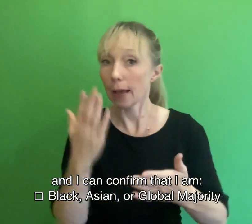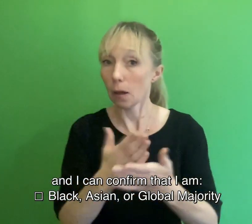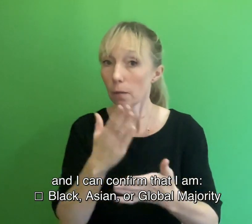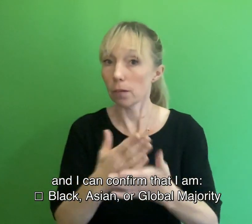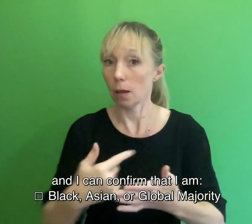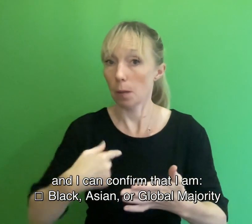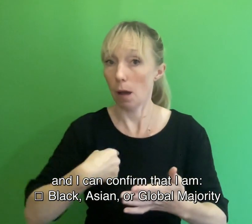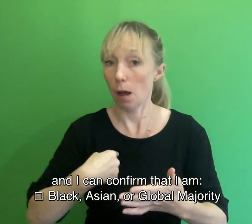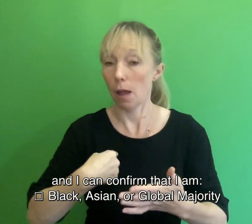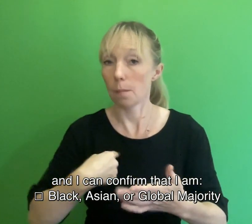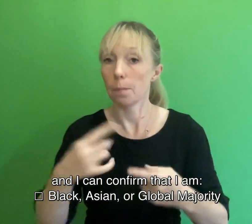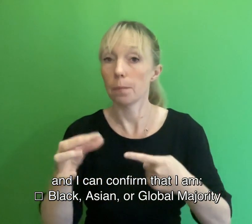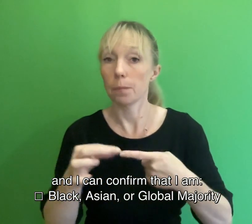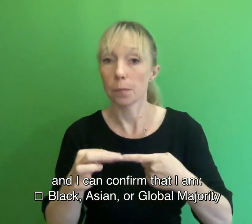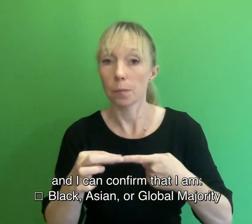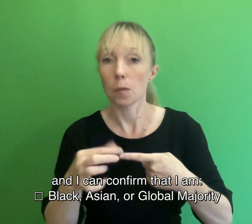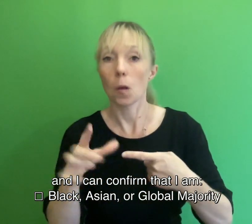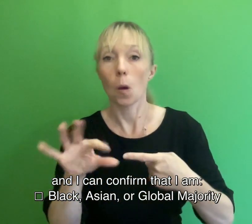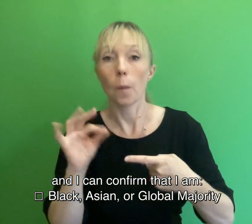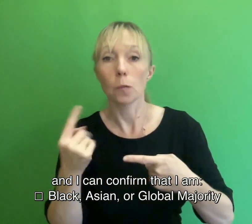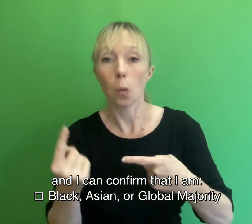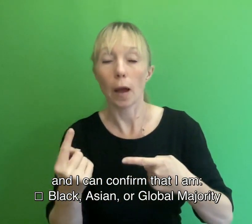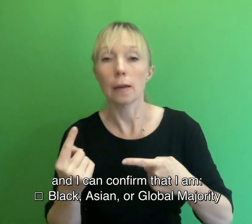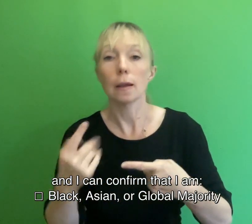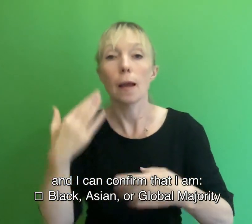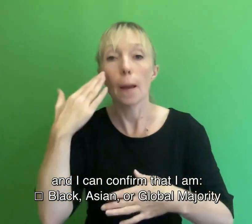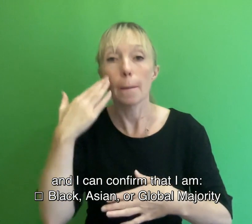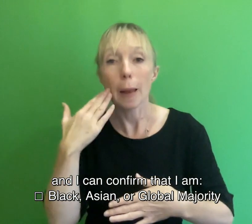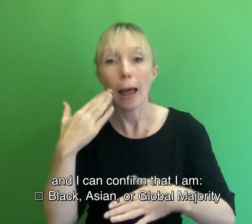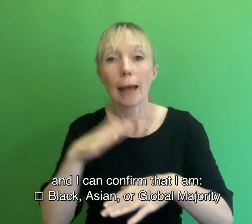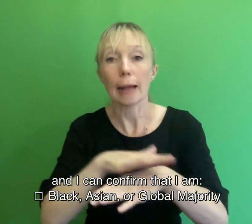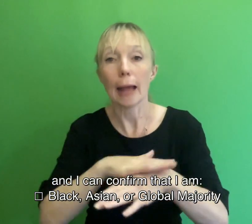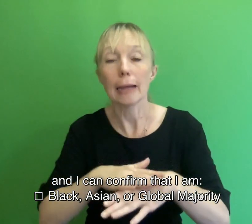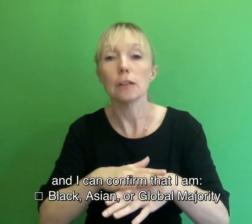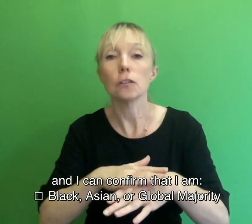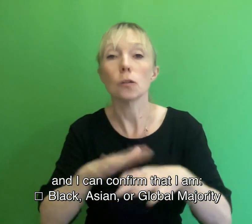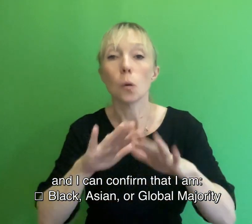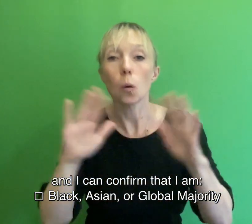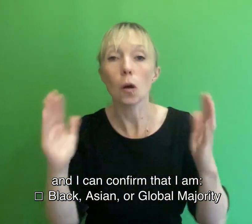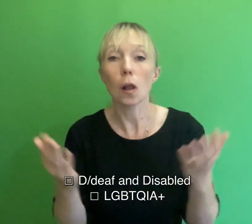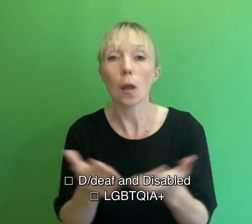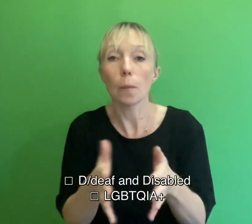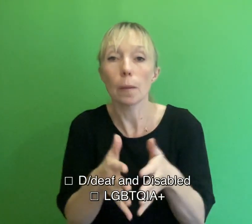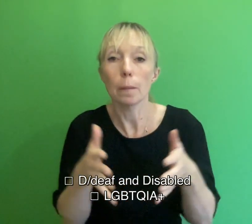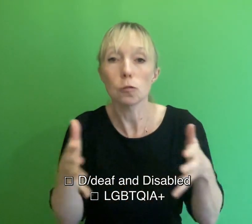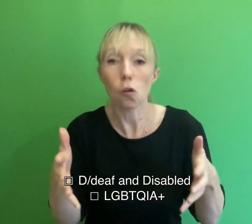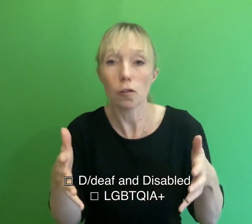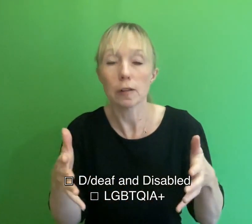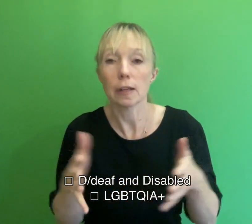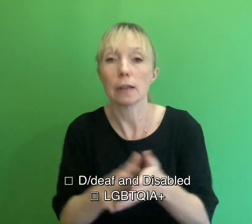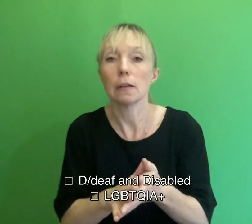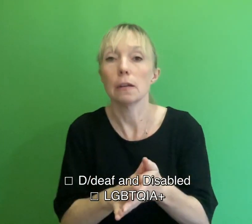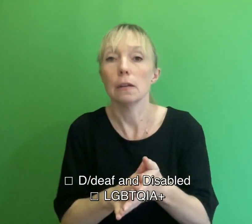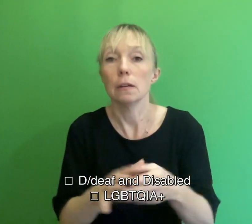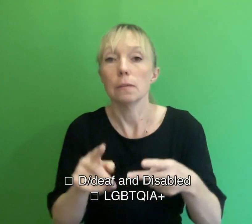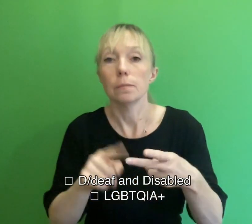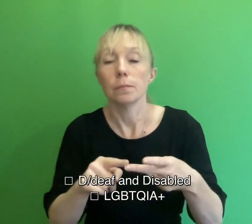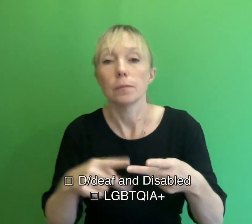Option 1 Black, Asian or global majority. Option 2 Deaf and or